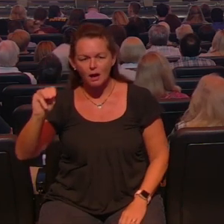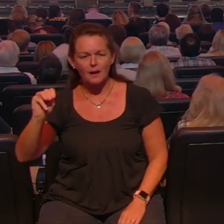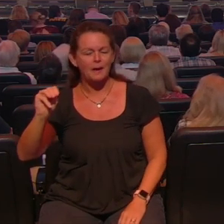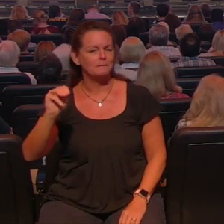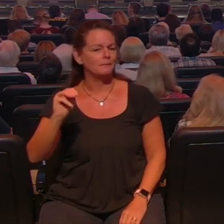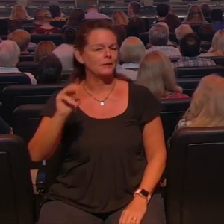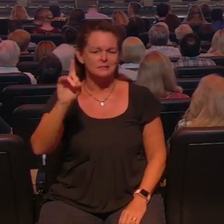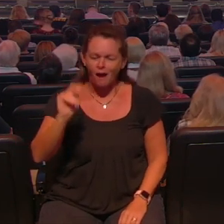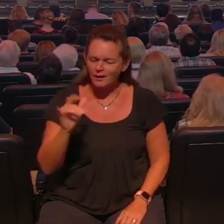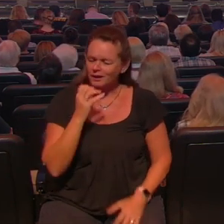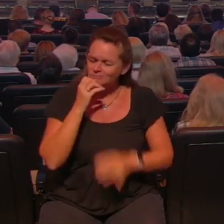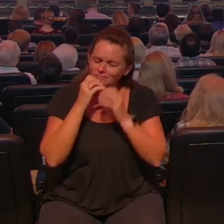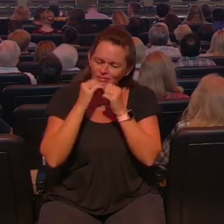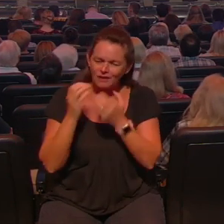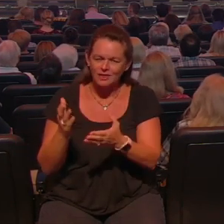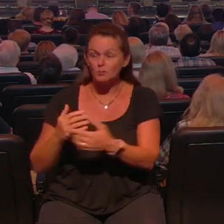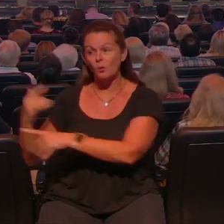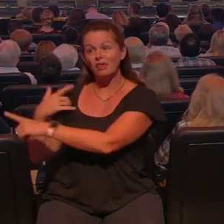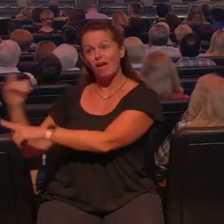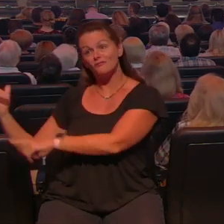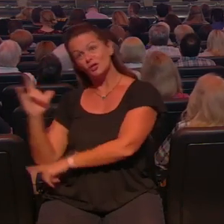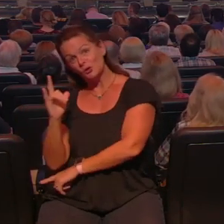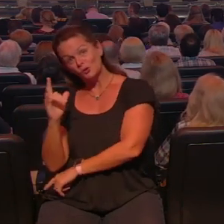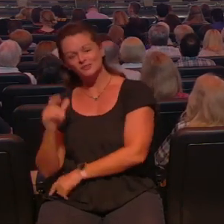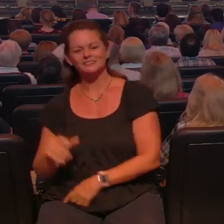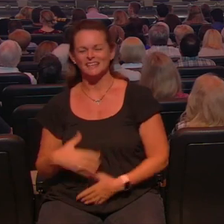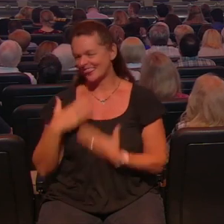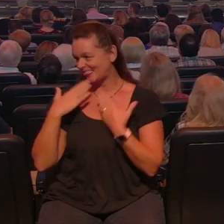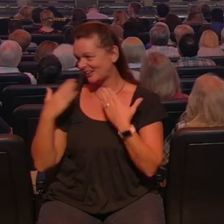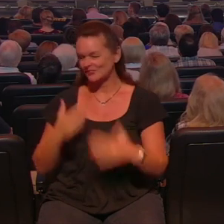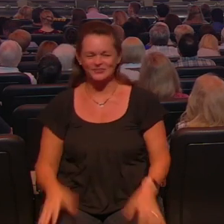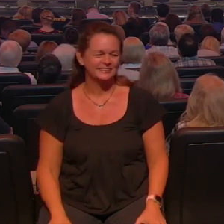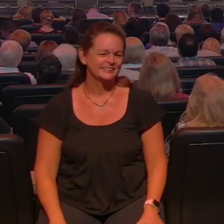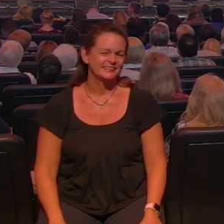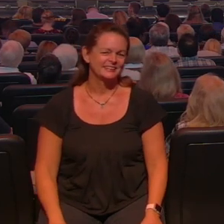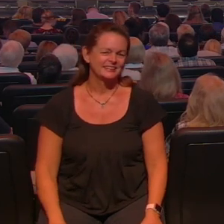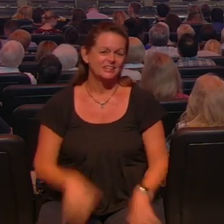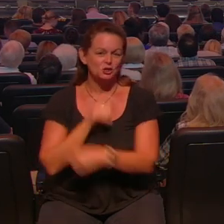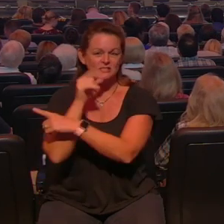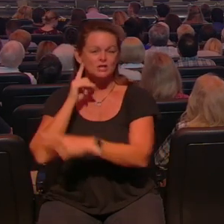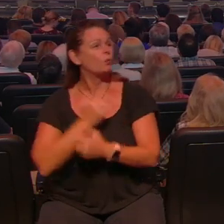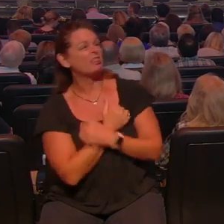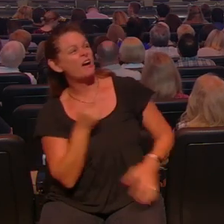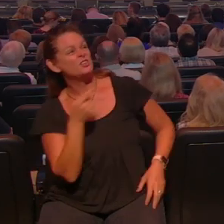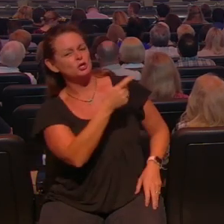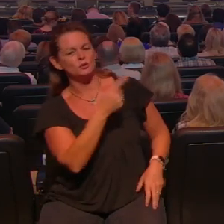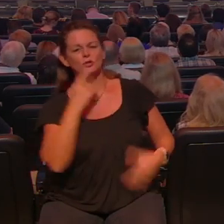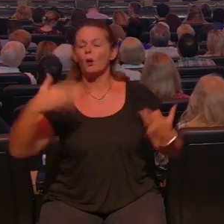grateful to be here and uh so thank you very much she if you didn't hear she said we love you so let's all say it together no